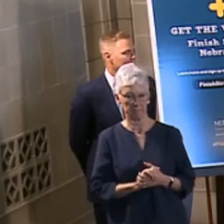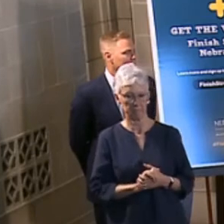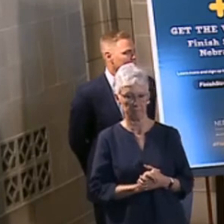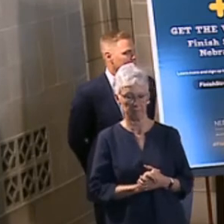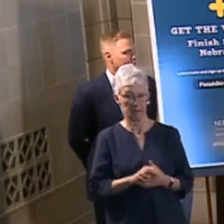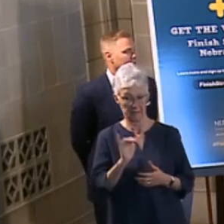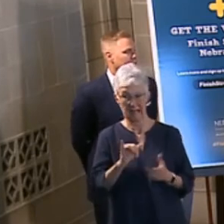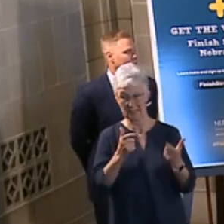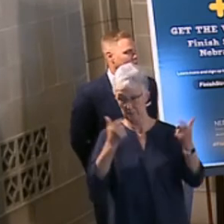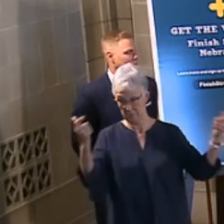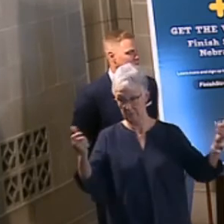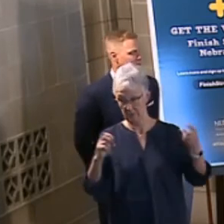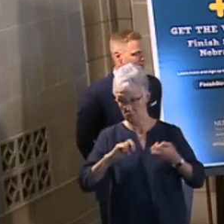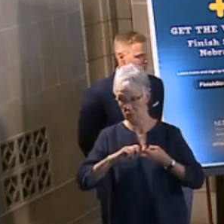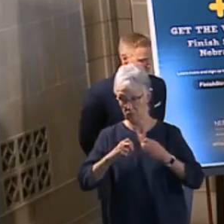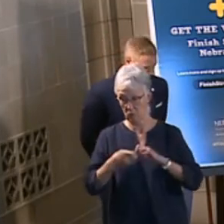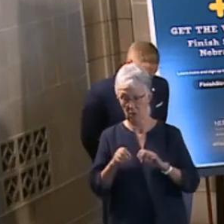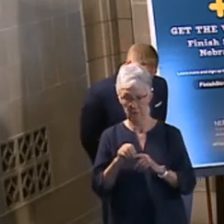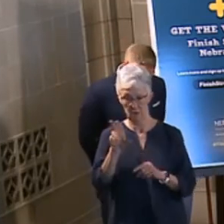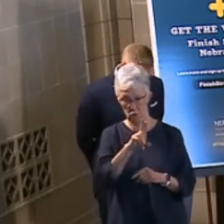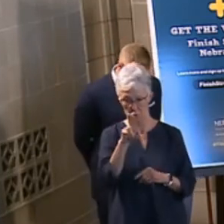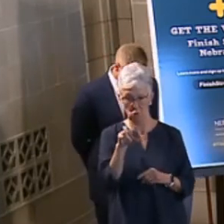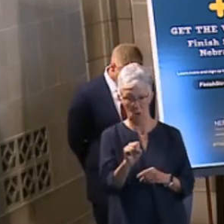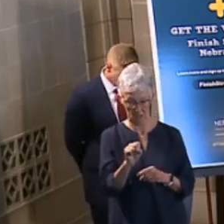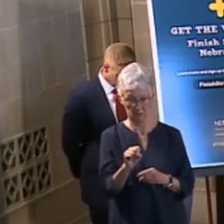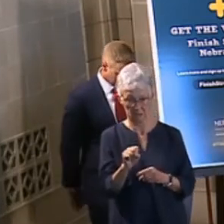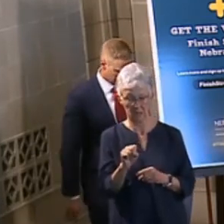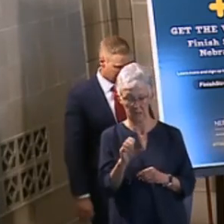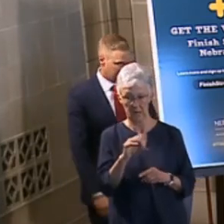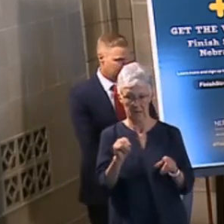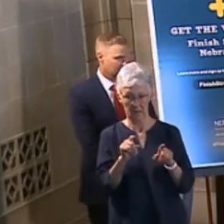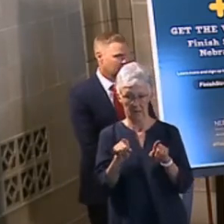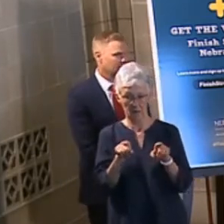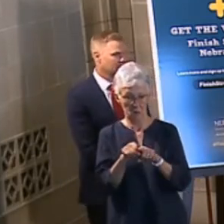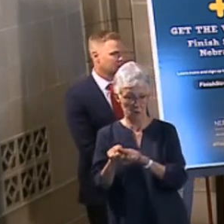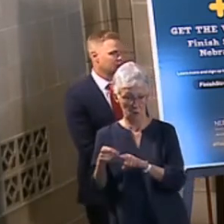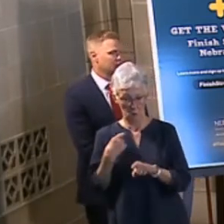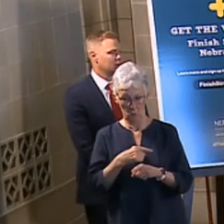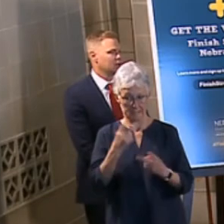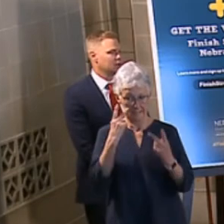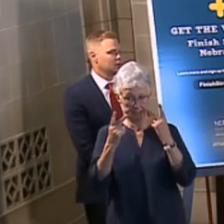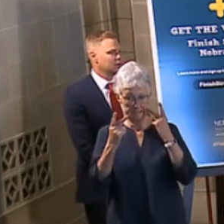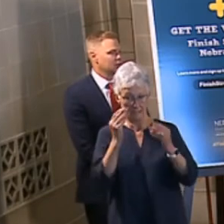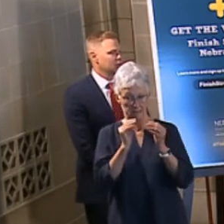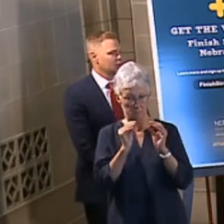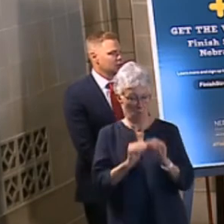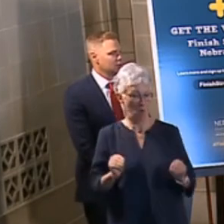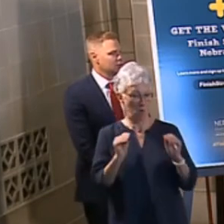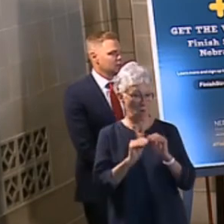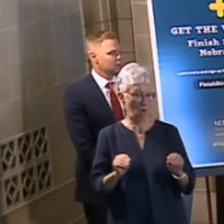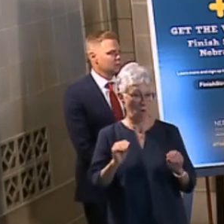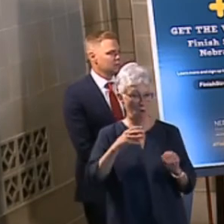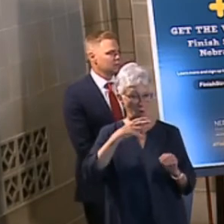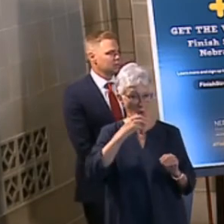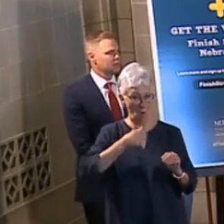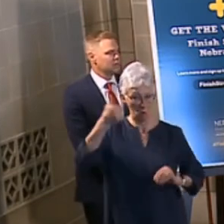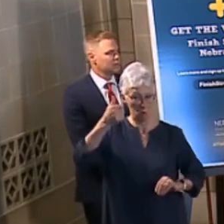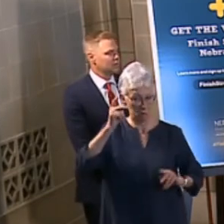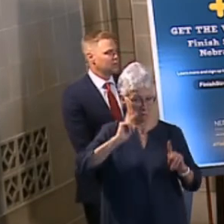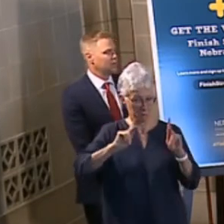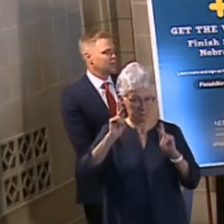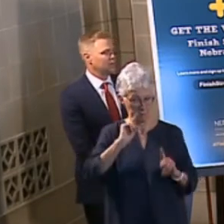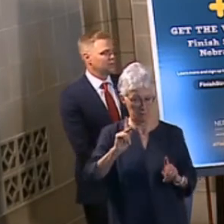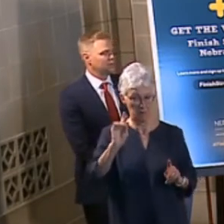problem and it is expected to become worse as our population continues to age. Older Americans make up 12% of the population